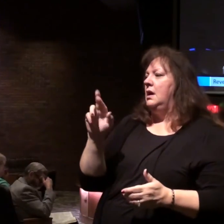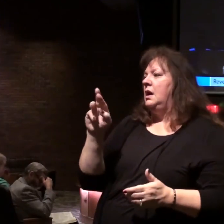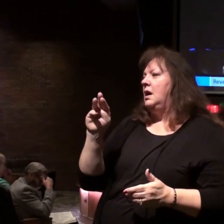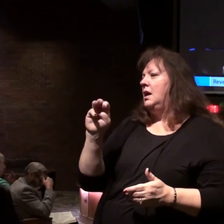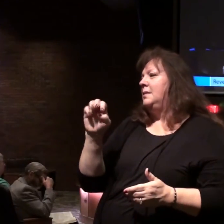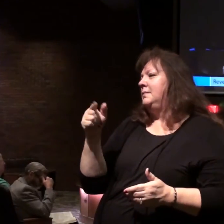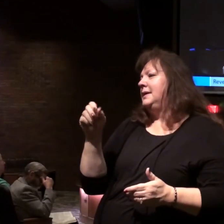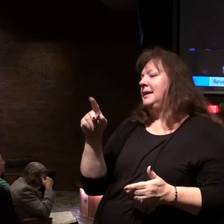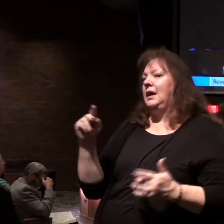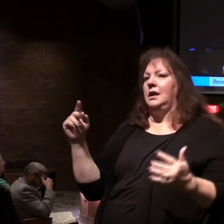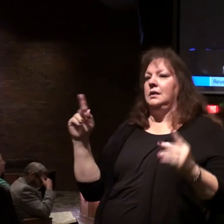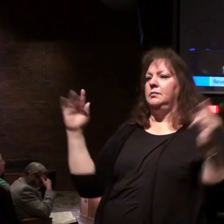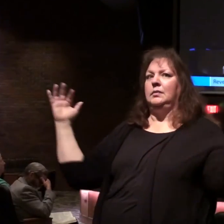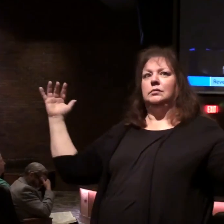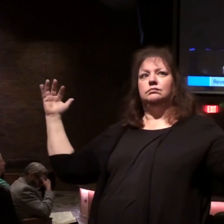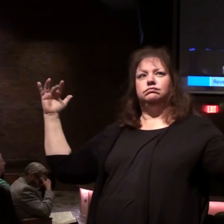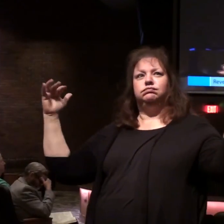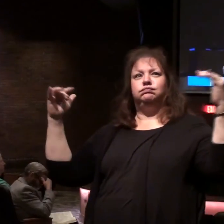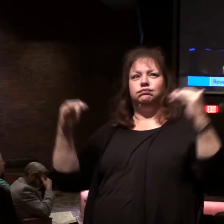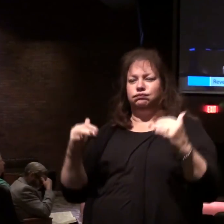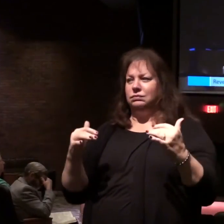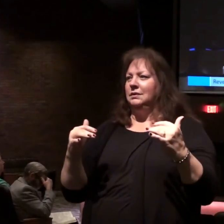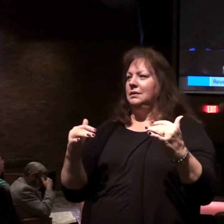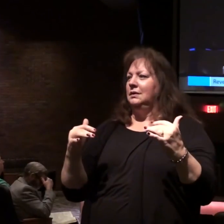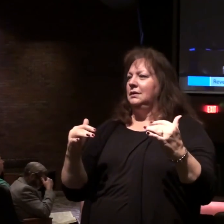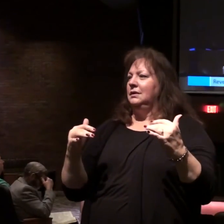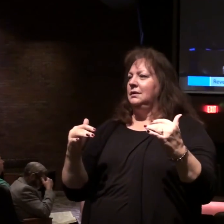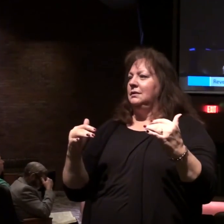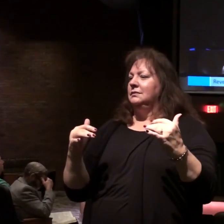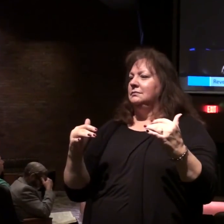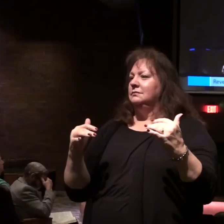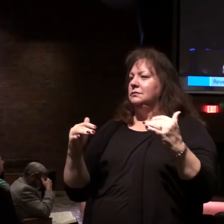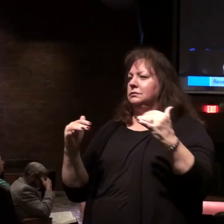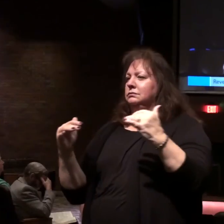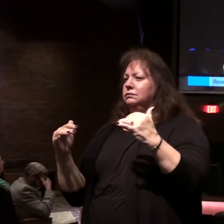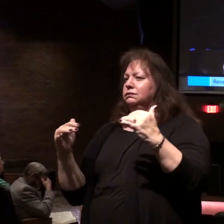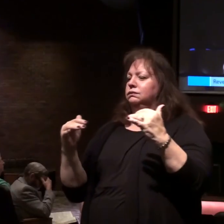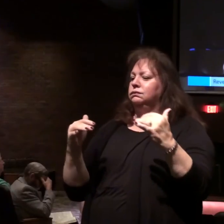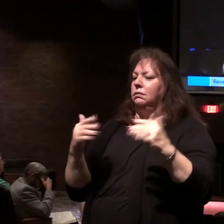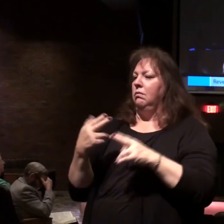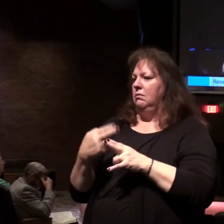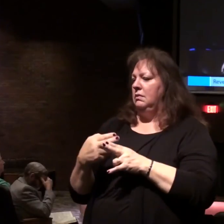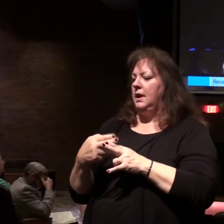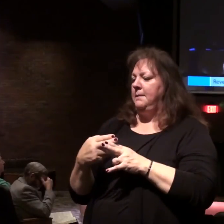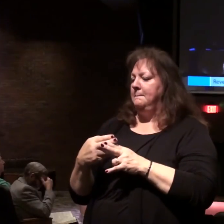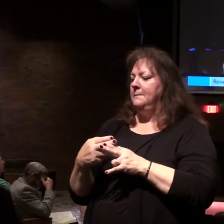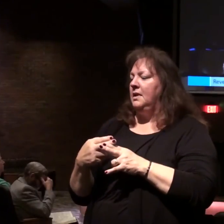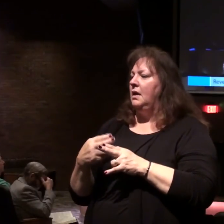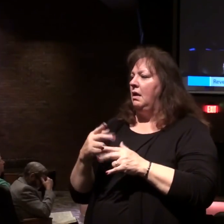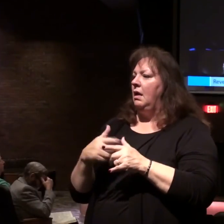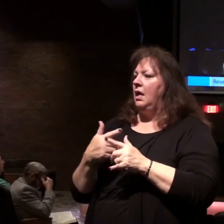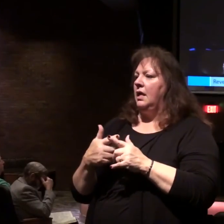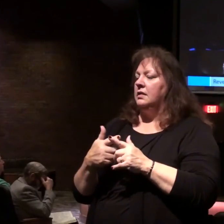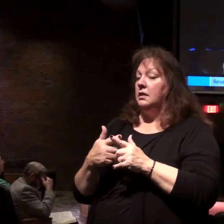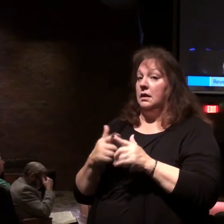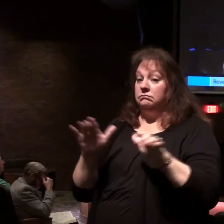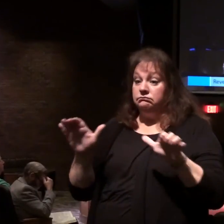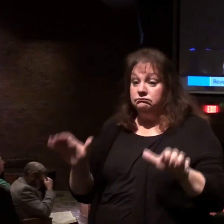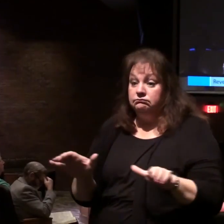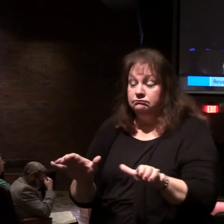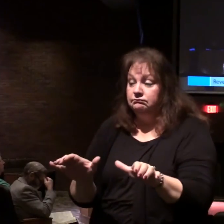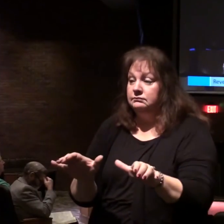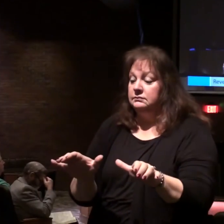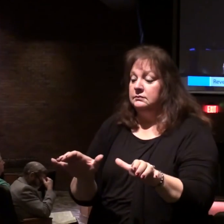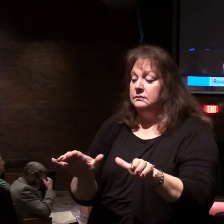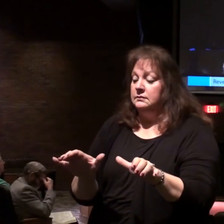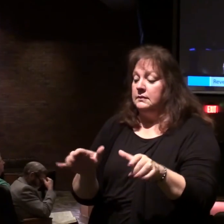as people are gathered there in chapter 16 where the name comes from and then the actual carrying on of the events